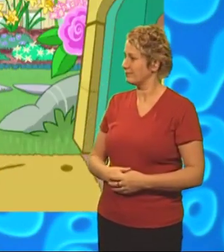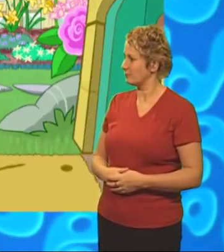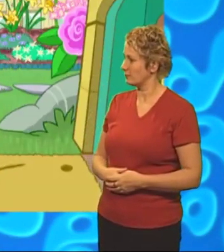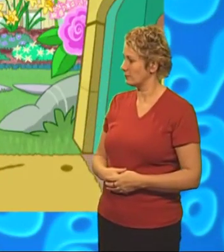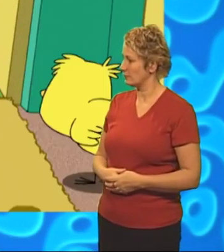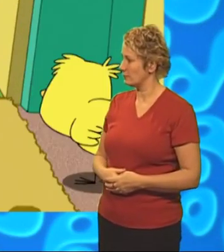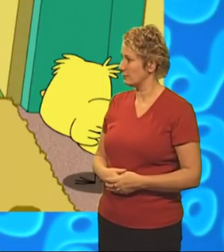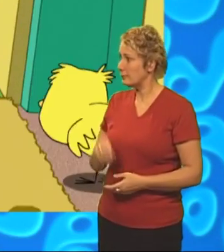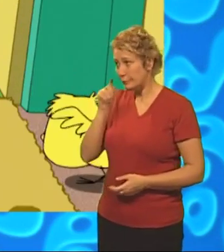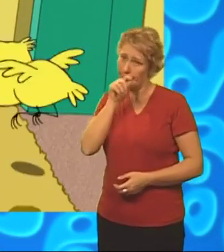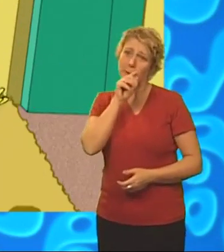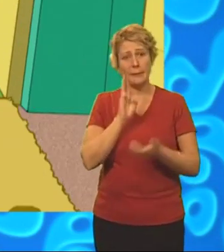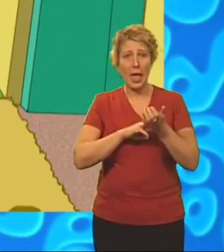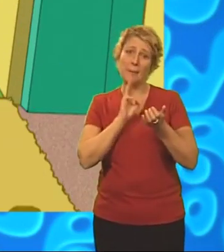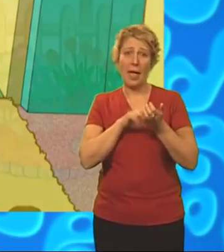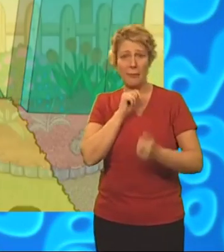Mama! Mama!